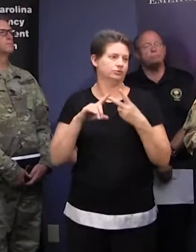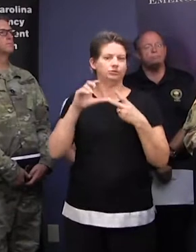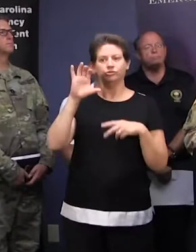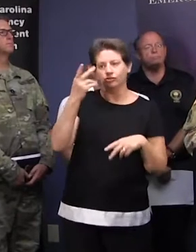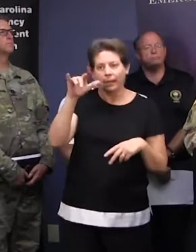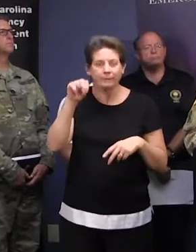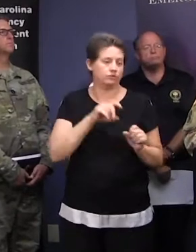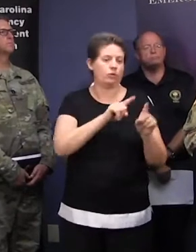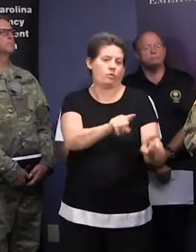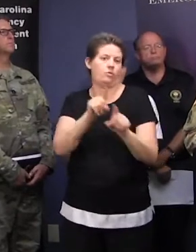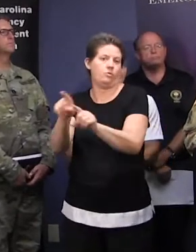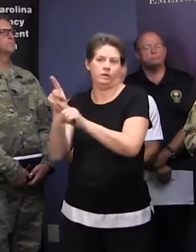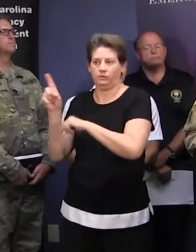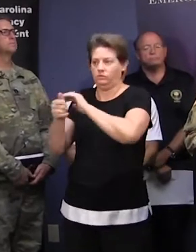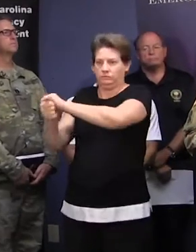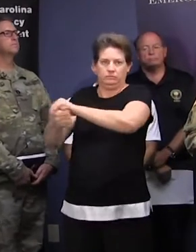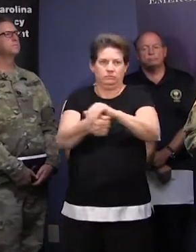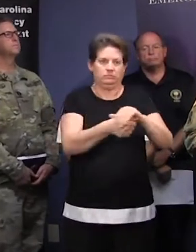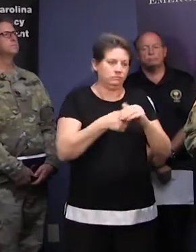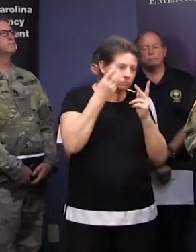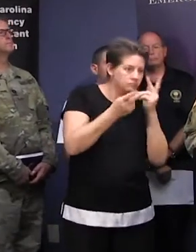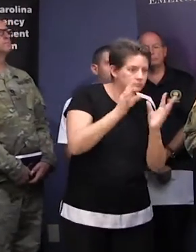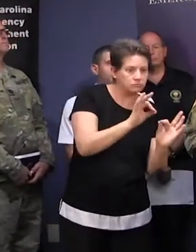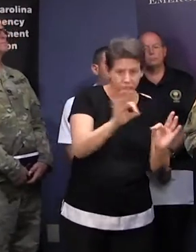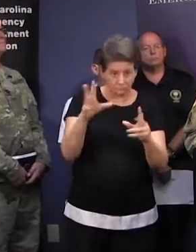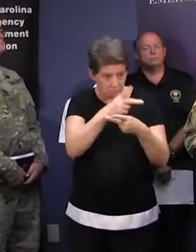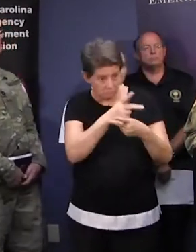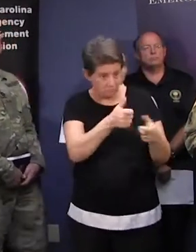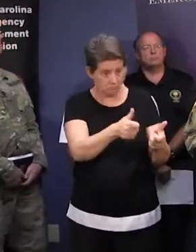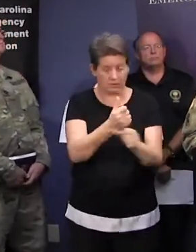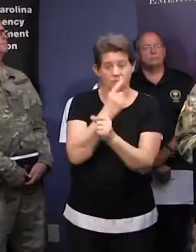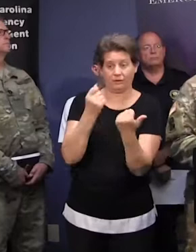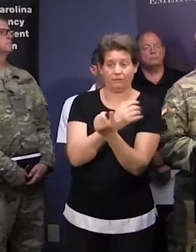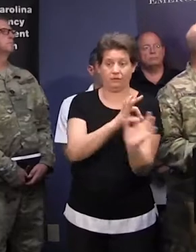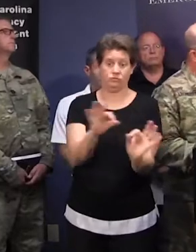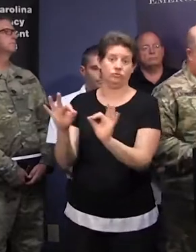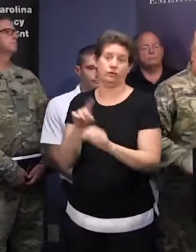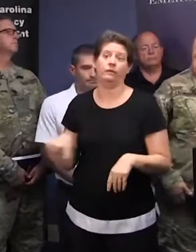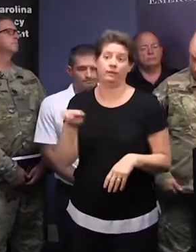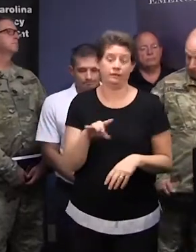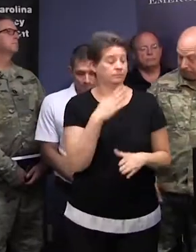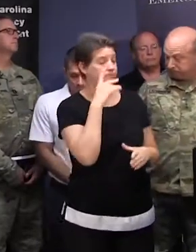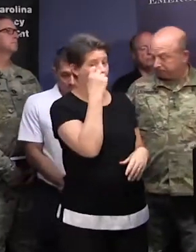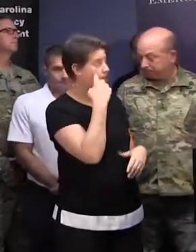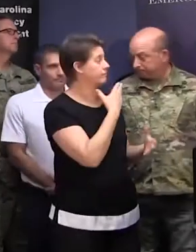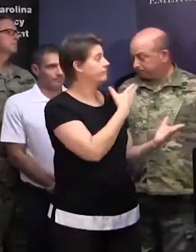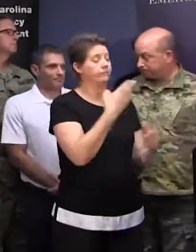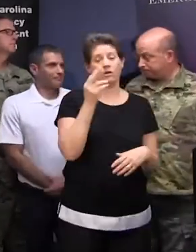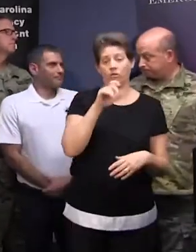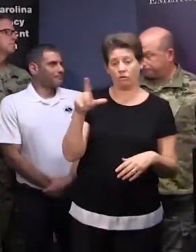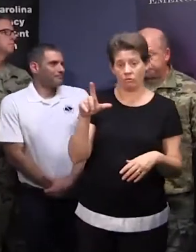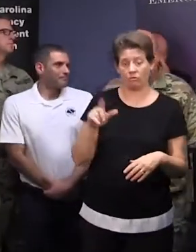to make sure that shelter needs are being taken care of. Governor. Thank you, General. Secretary Hall,